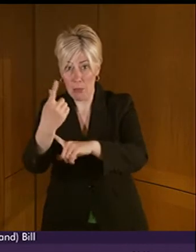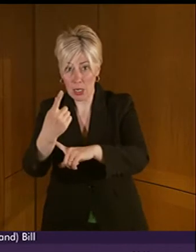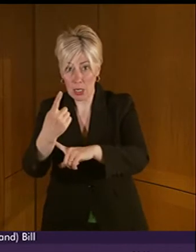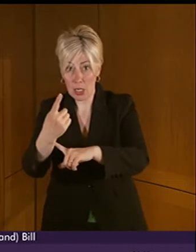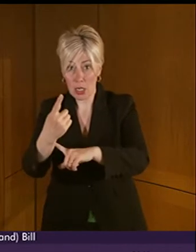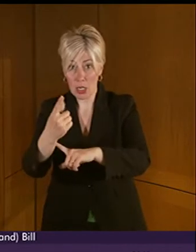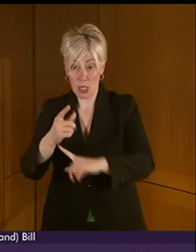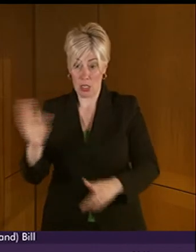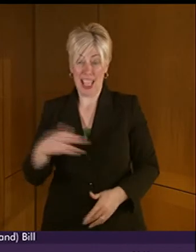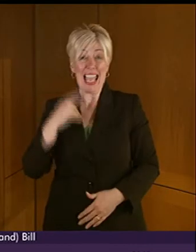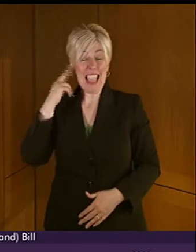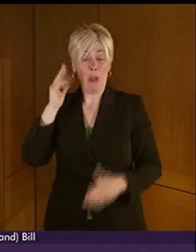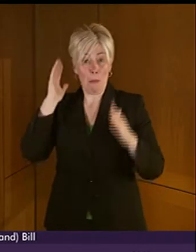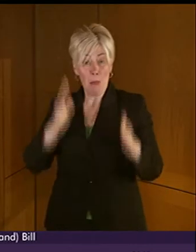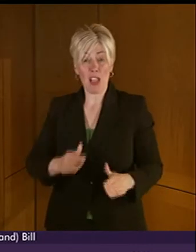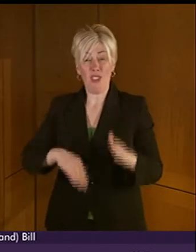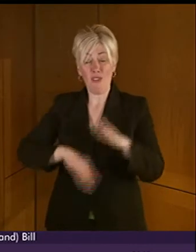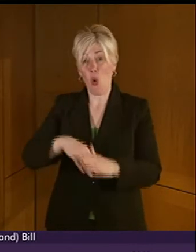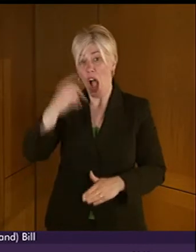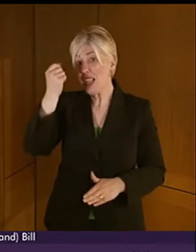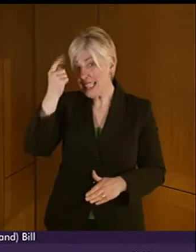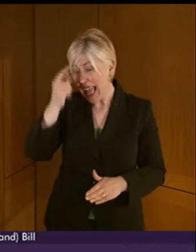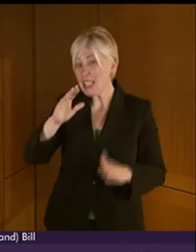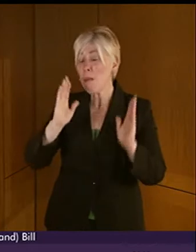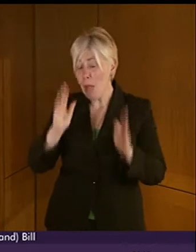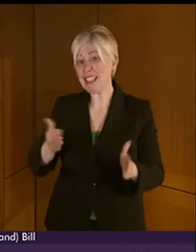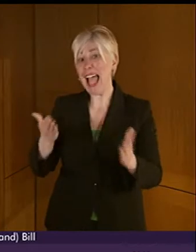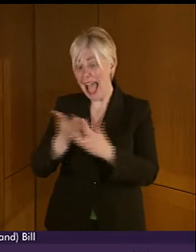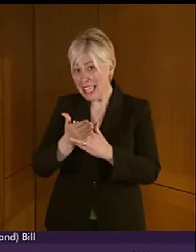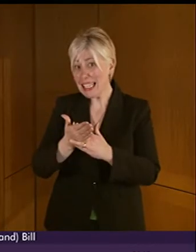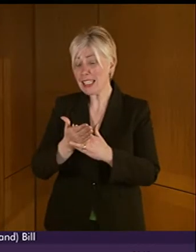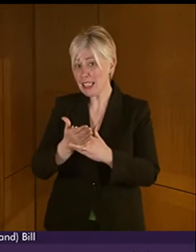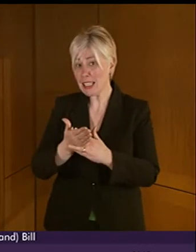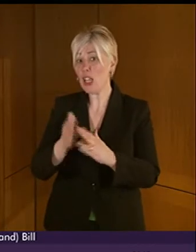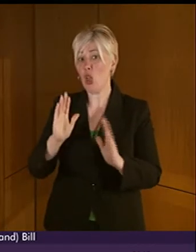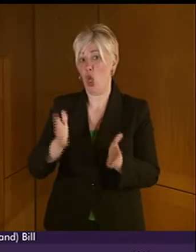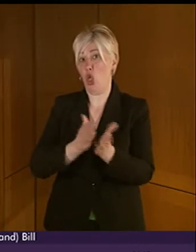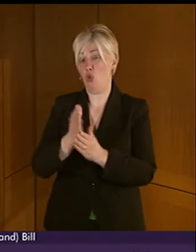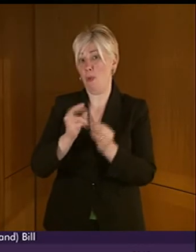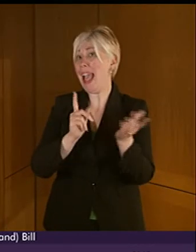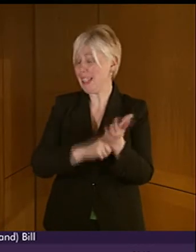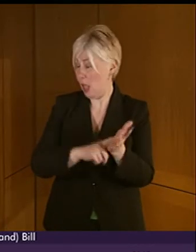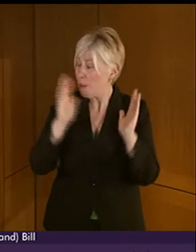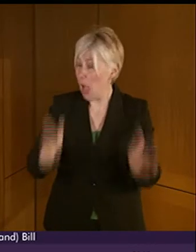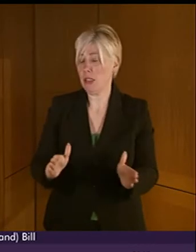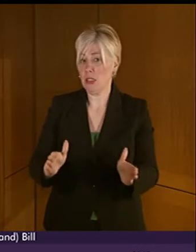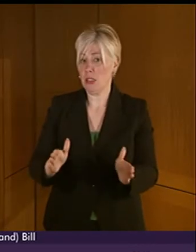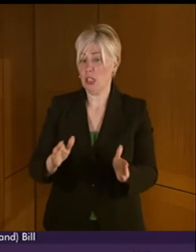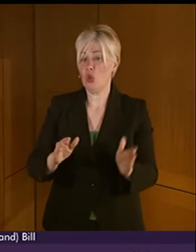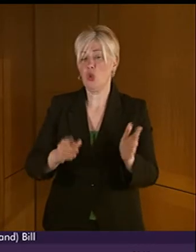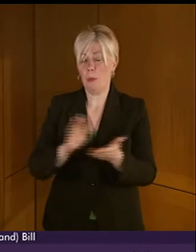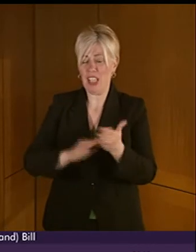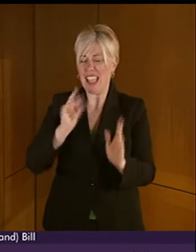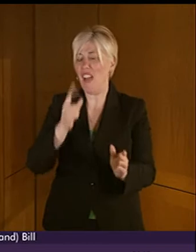I think is essential that they have access to BSL if necessary. Which takes me to the emergency